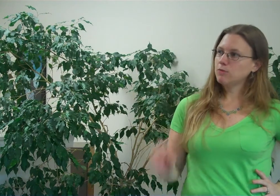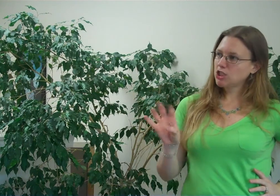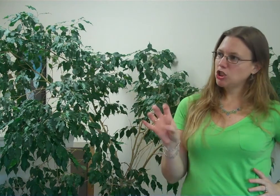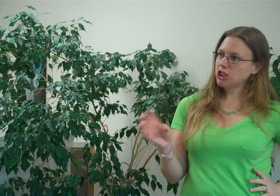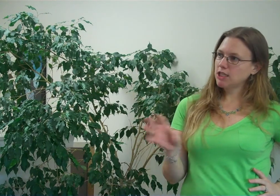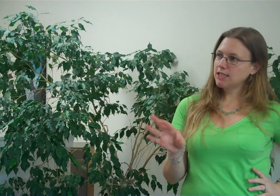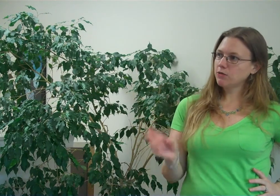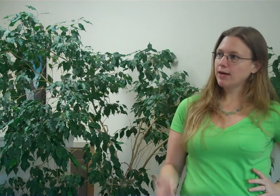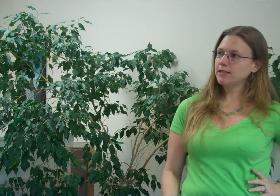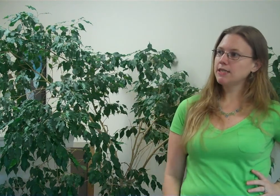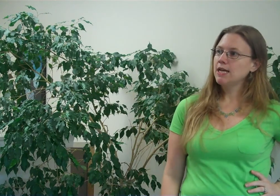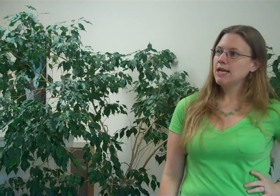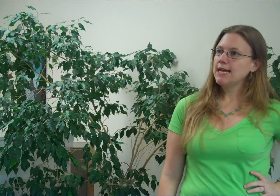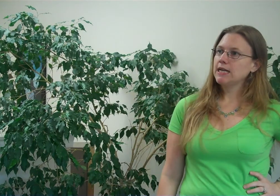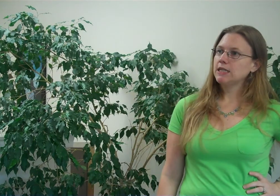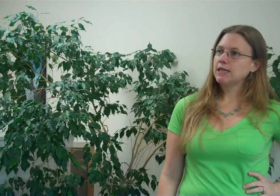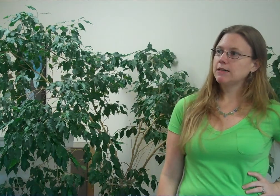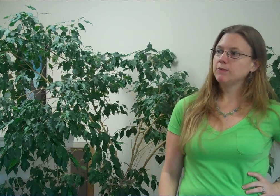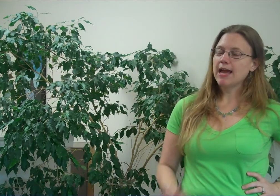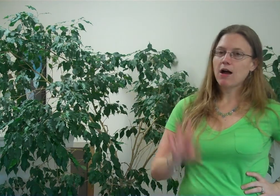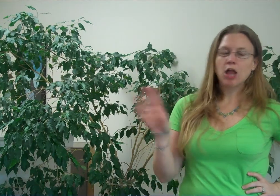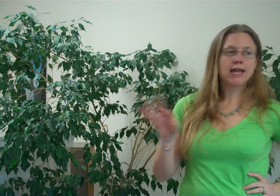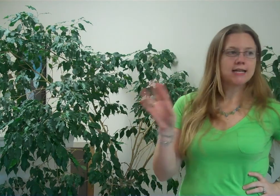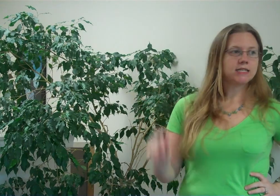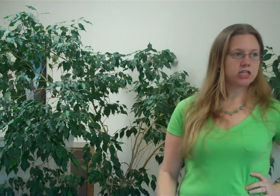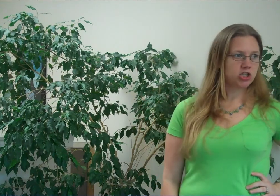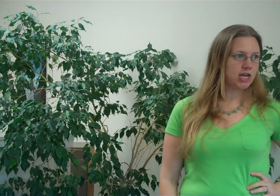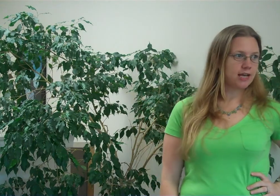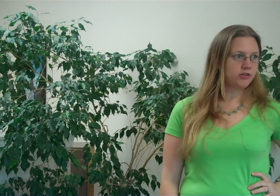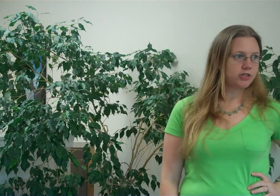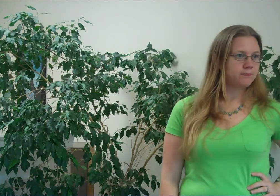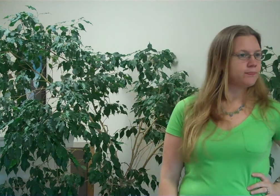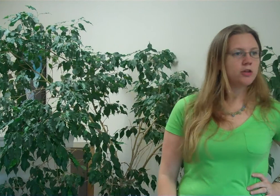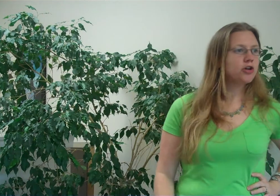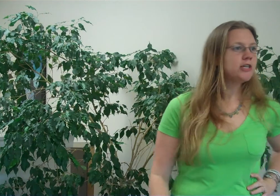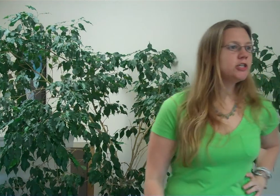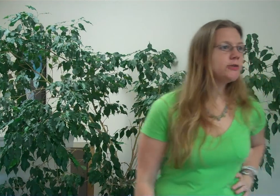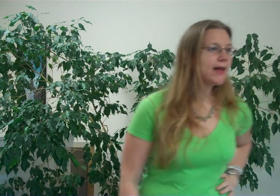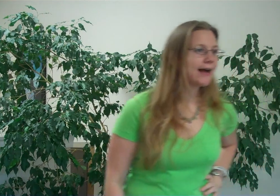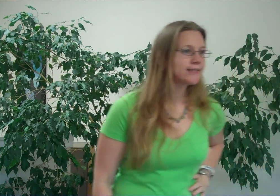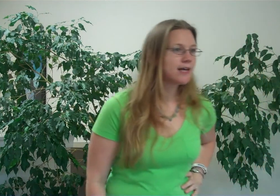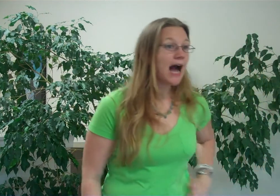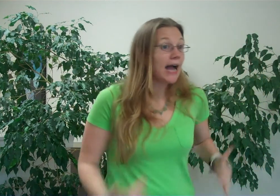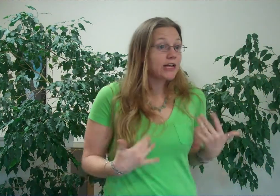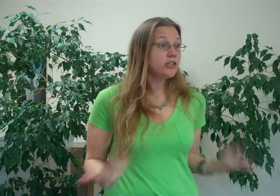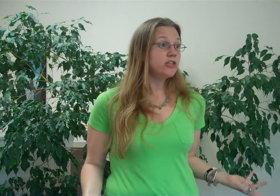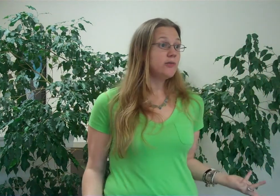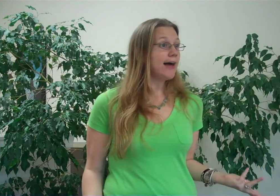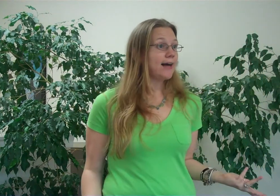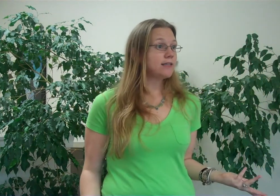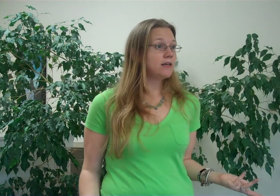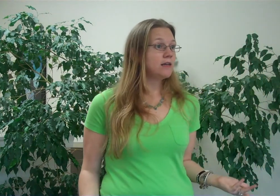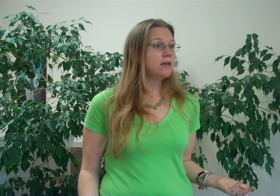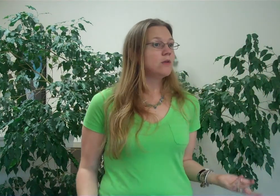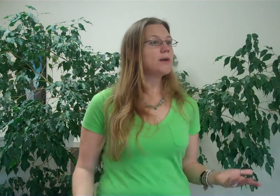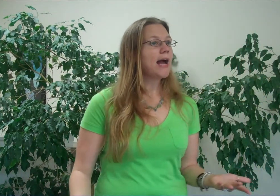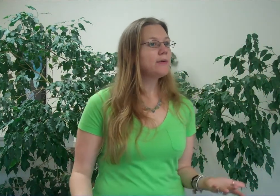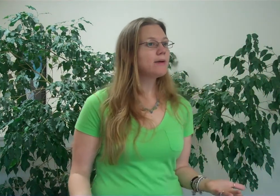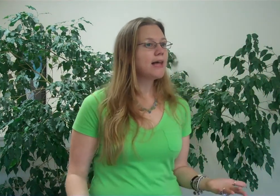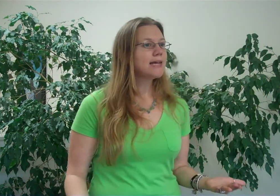much gushiness around it, and yeah, all of that needs to change. You couldn't do that. I couldn't do that. When I realized